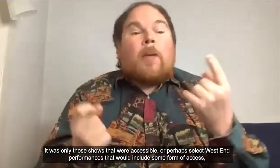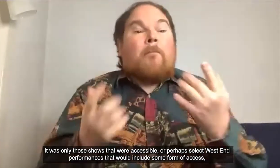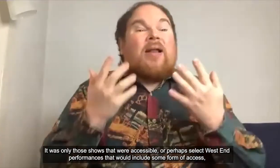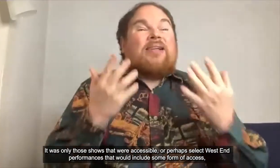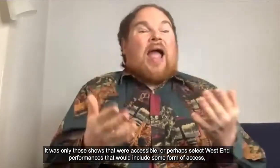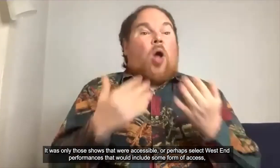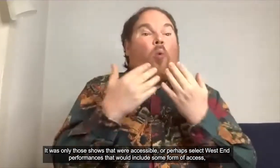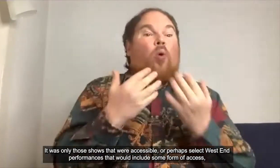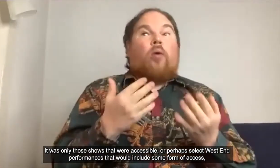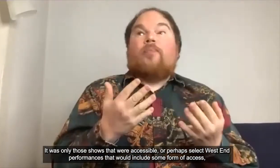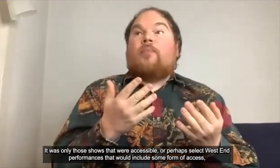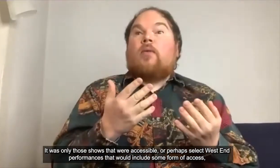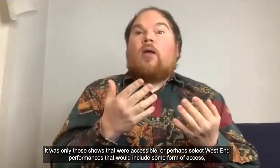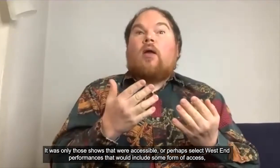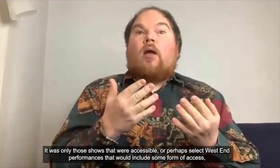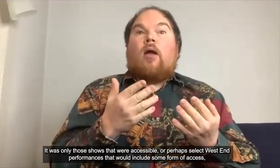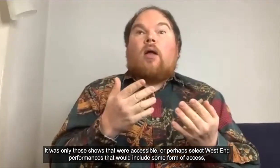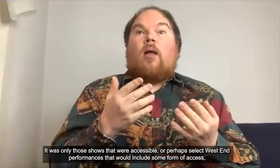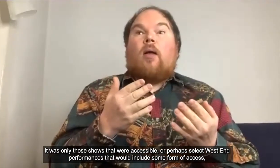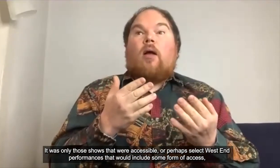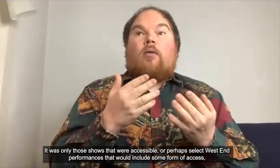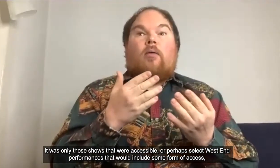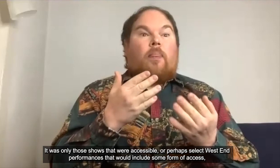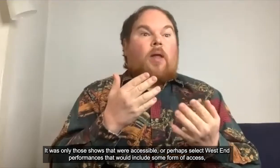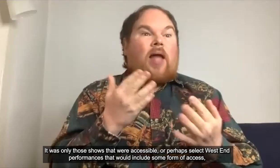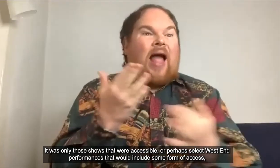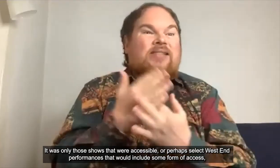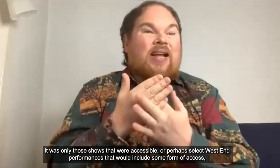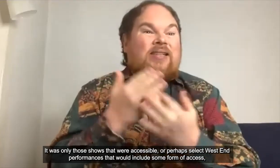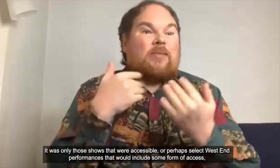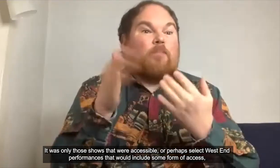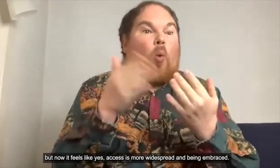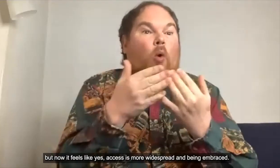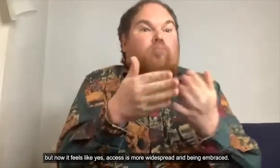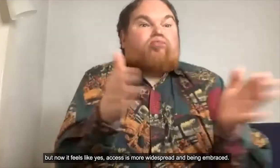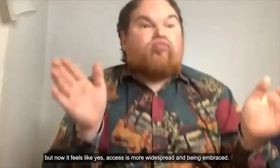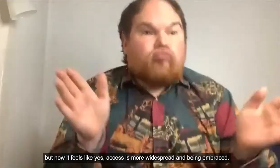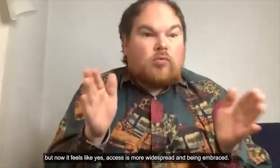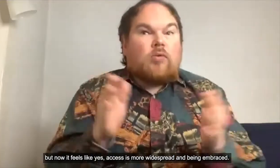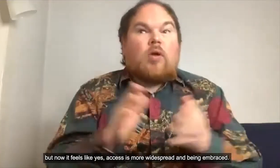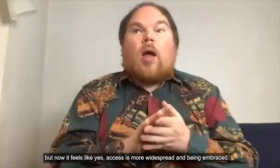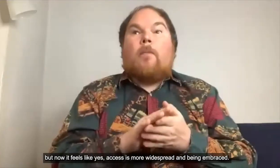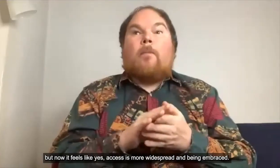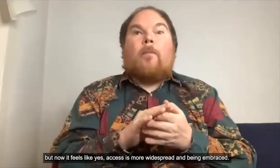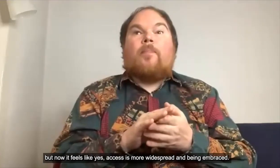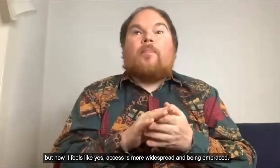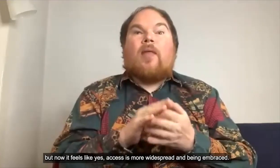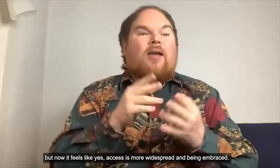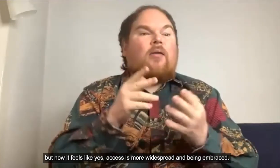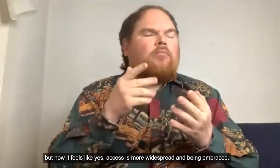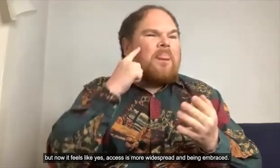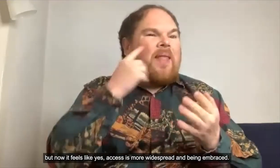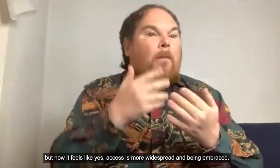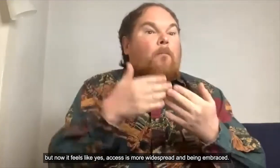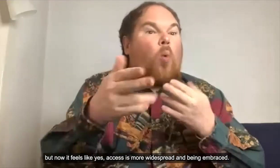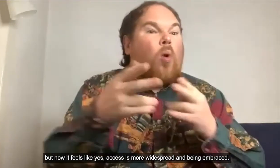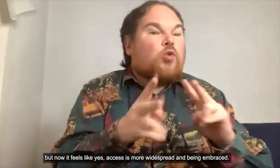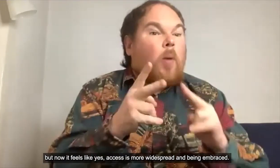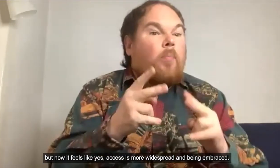performances that would include some form of access but now it feels like yes access is more widespread and being